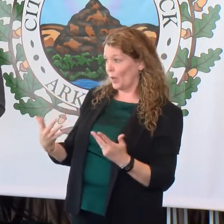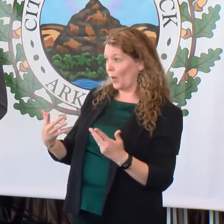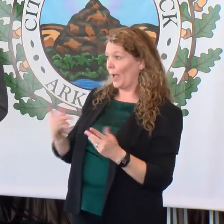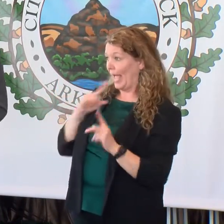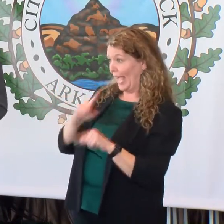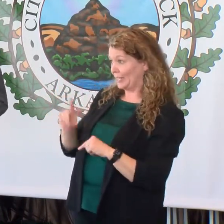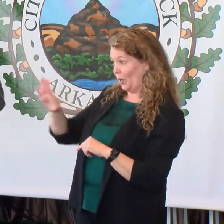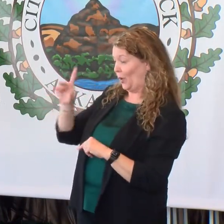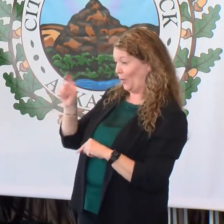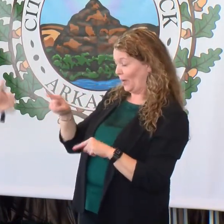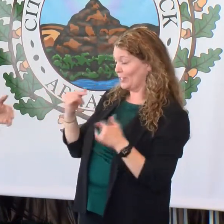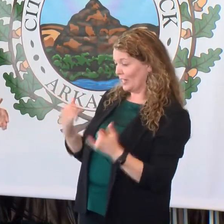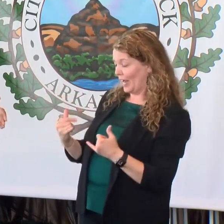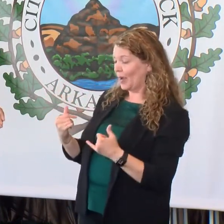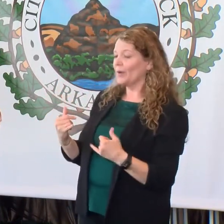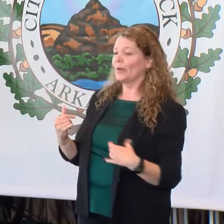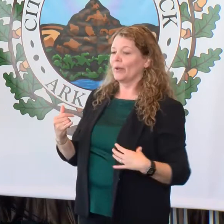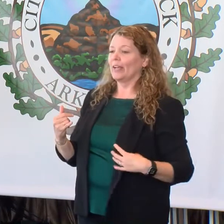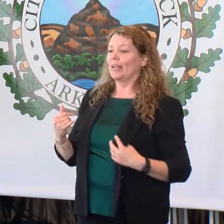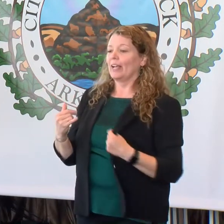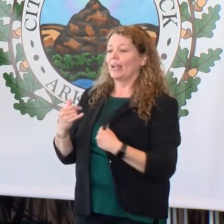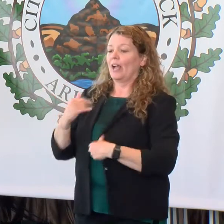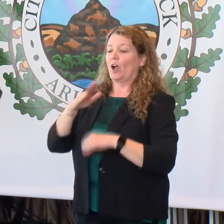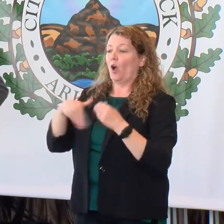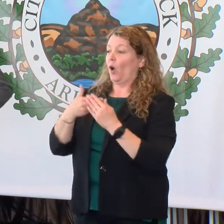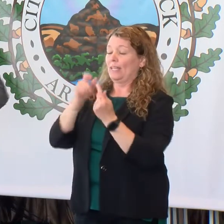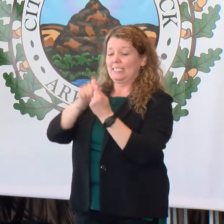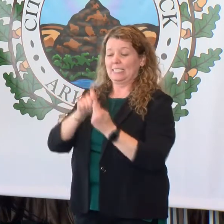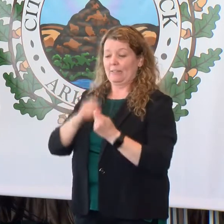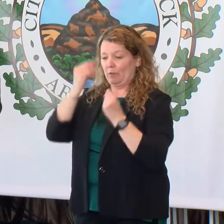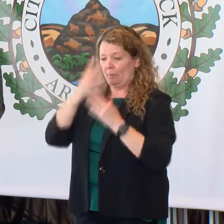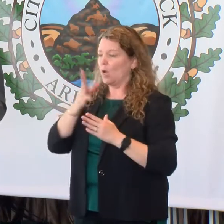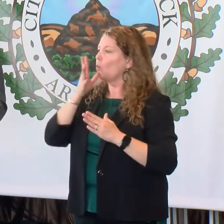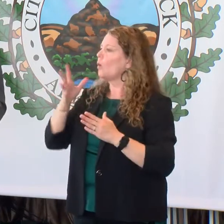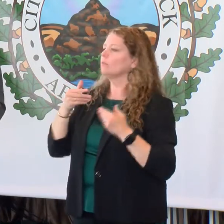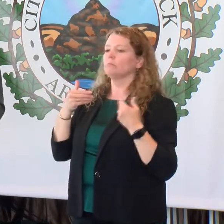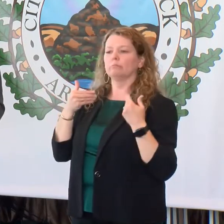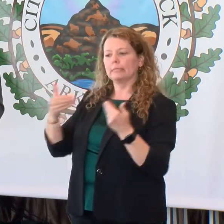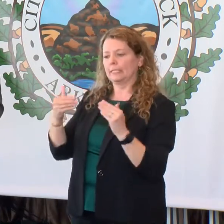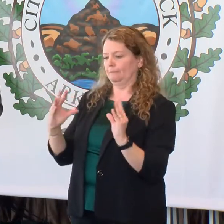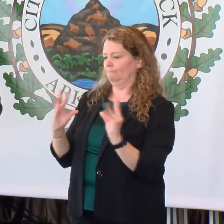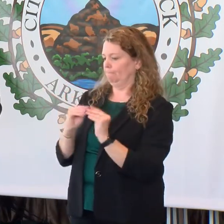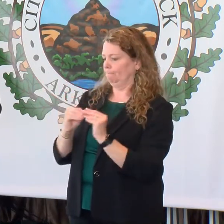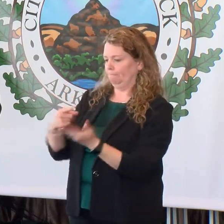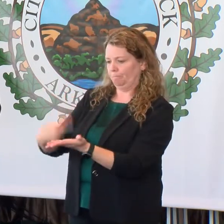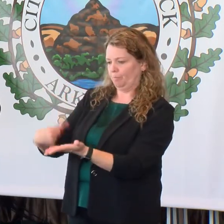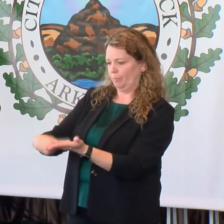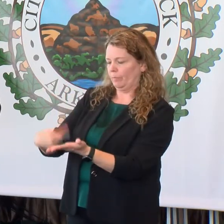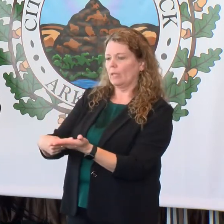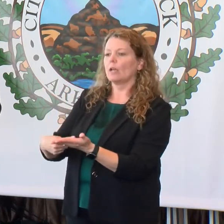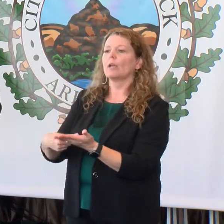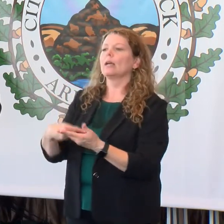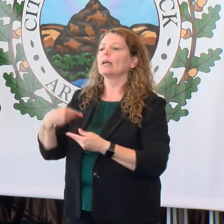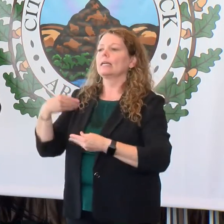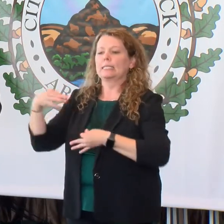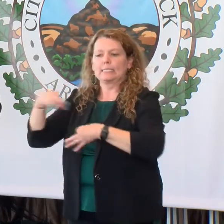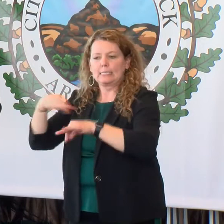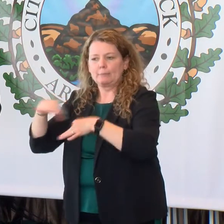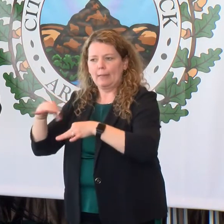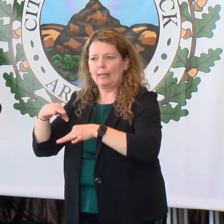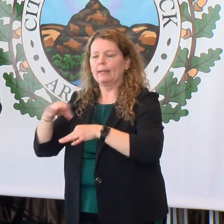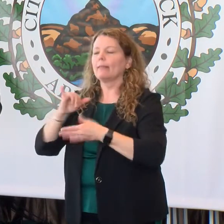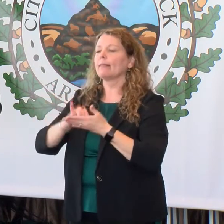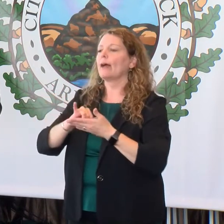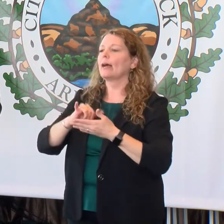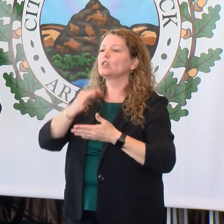said, to answer your question, we've shared the details with the members of the board. We'll continue to meet with them. It's our plan to give them an ordinance as soon as